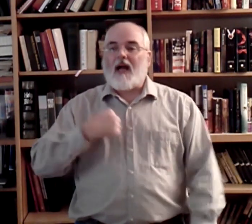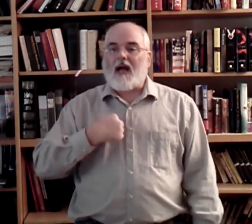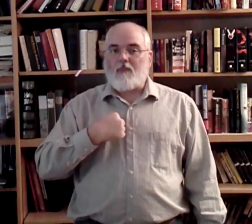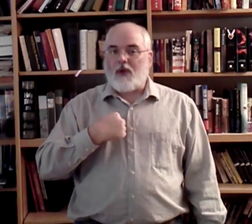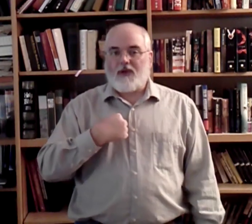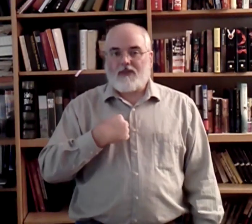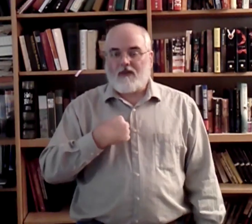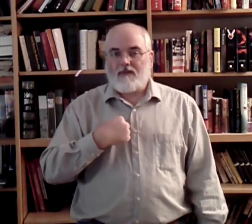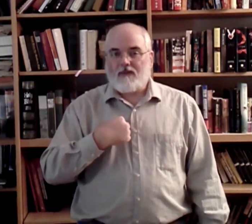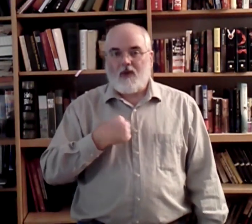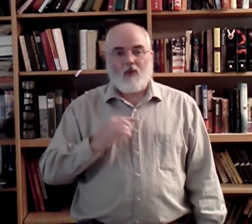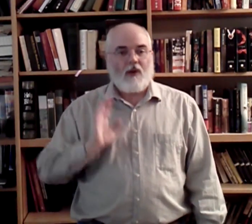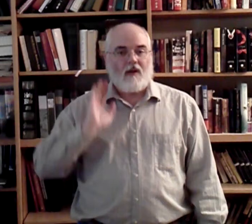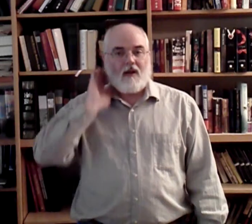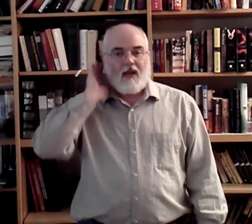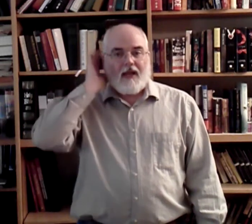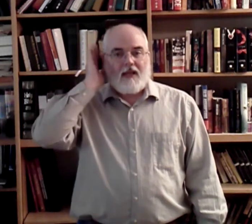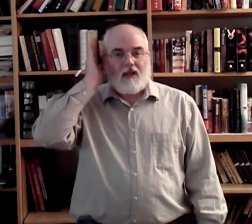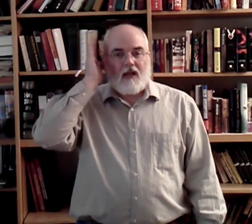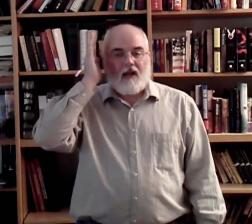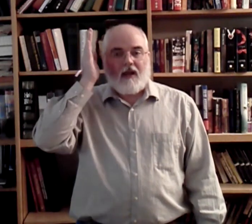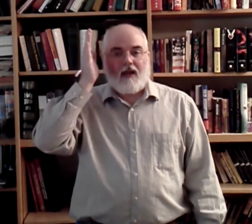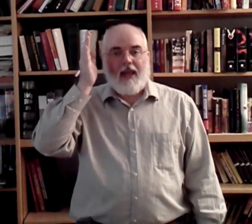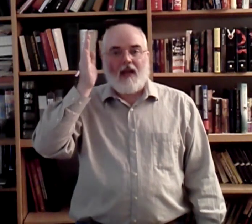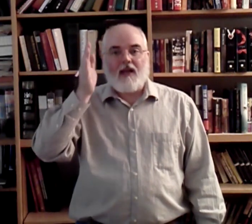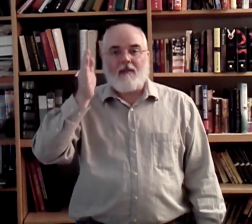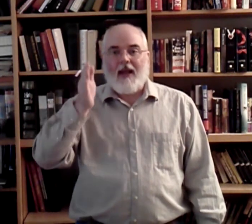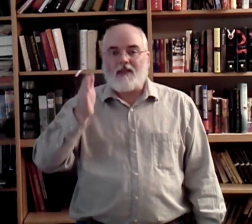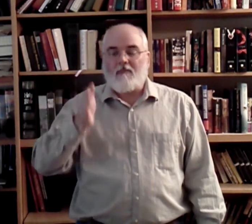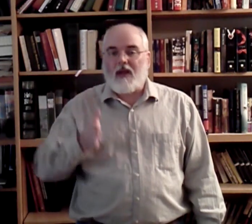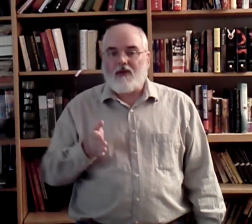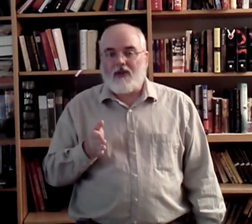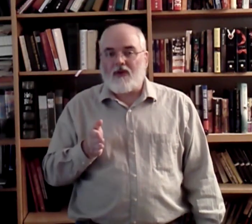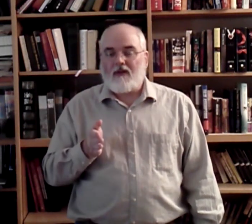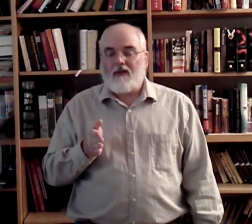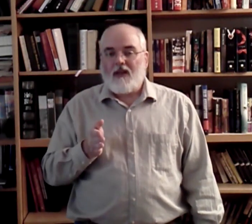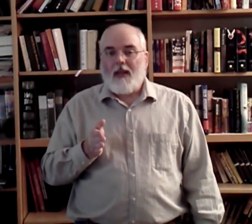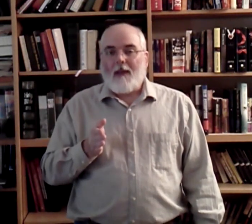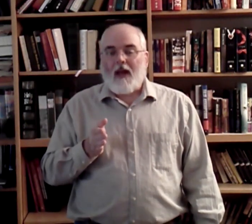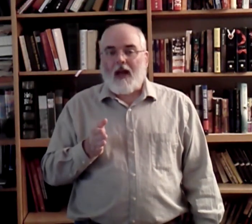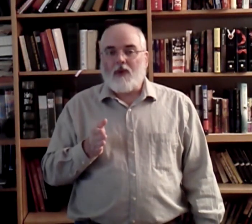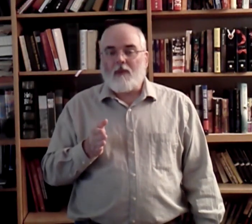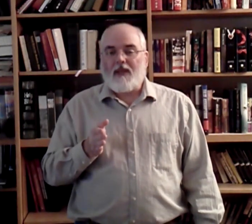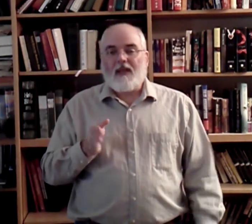I. Point to yourself. Will. It's a hand kind of passing by your ear. I will be